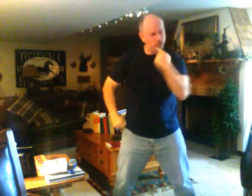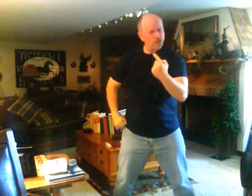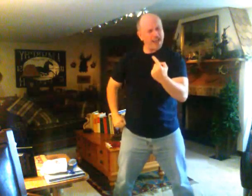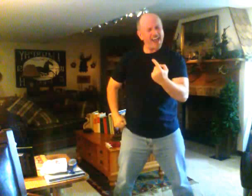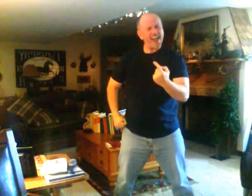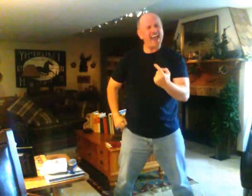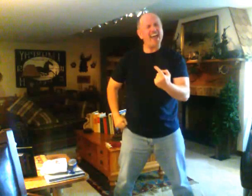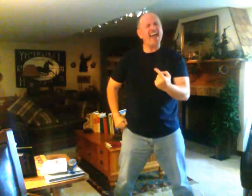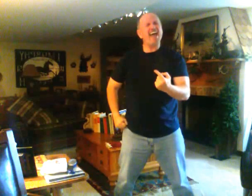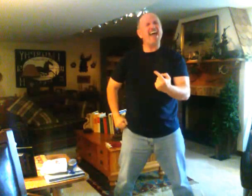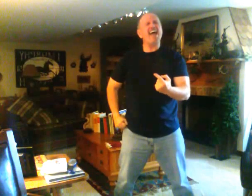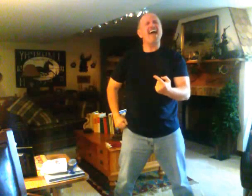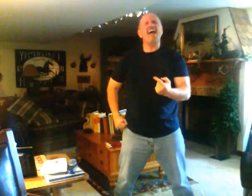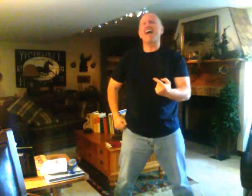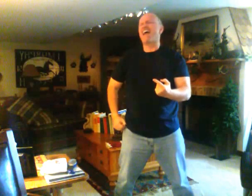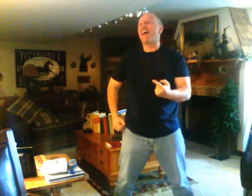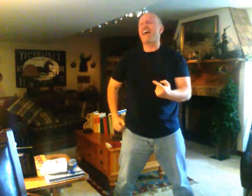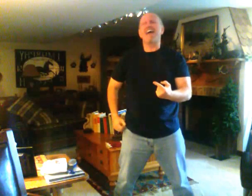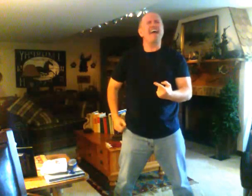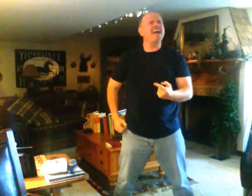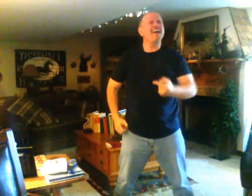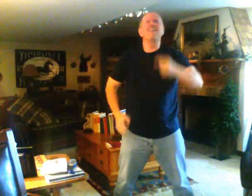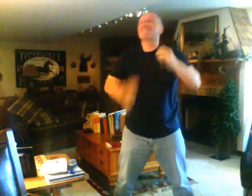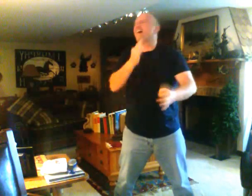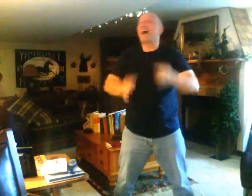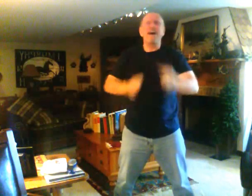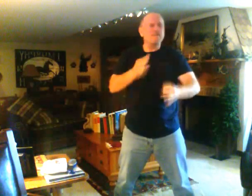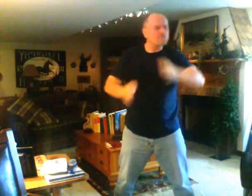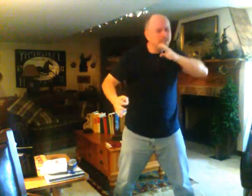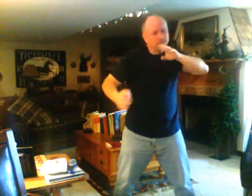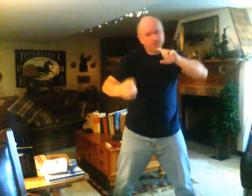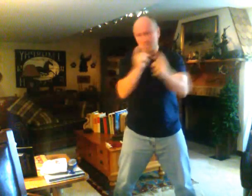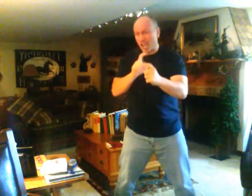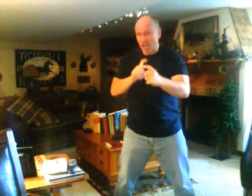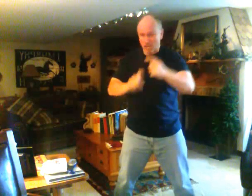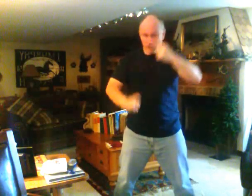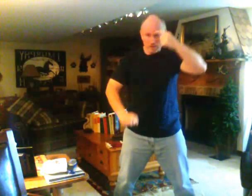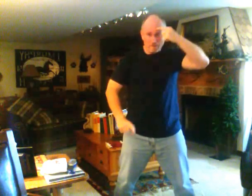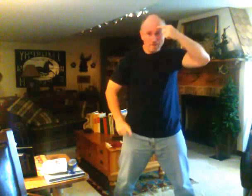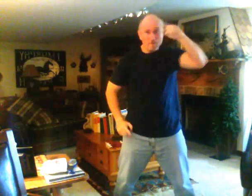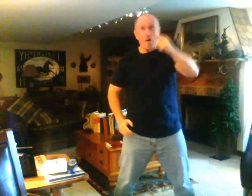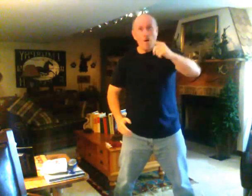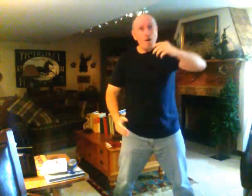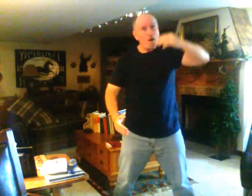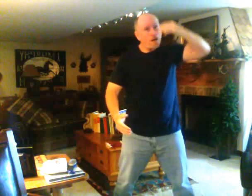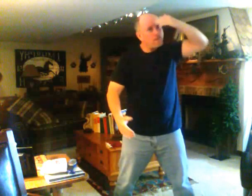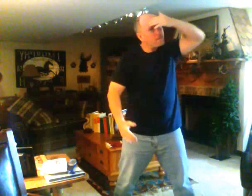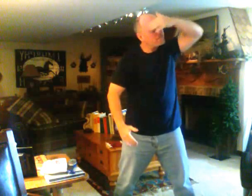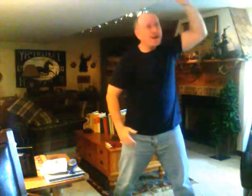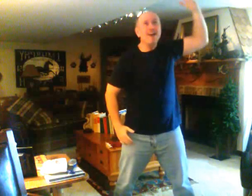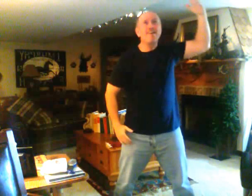say if I've been changed for the better?